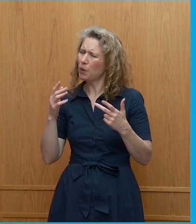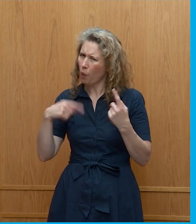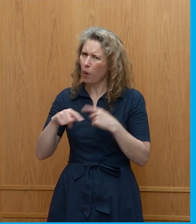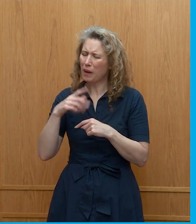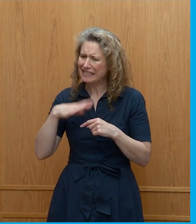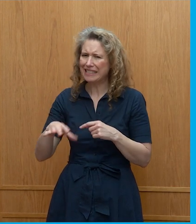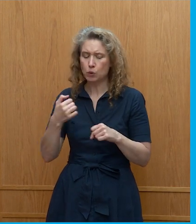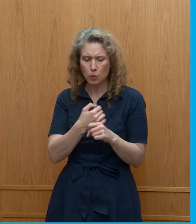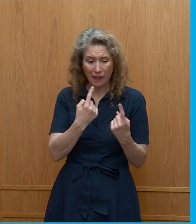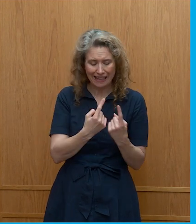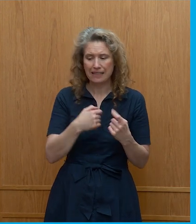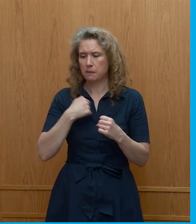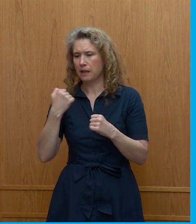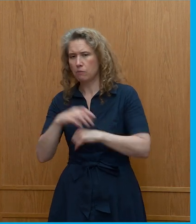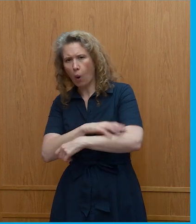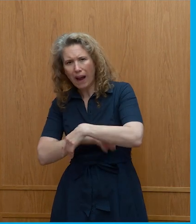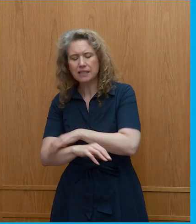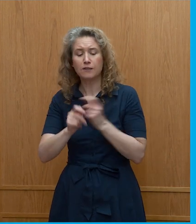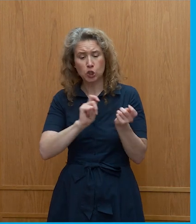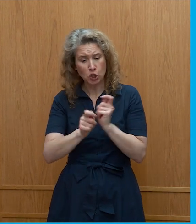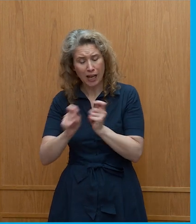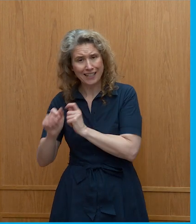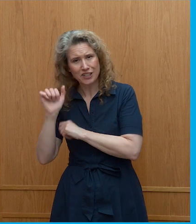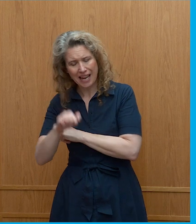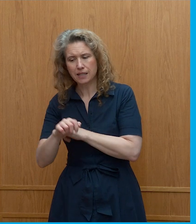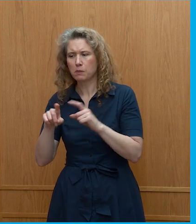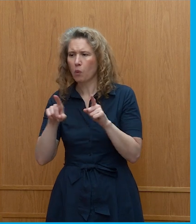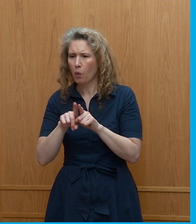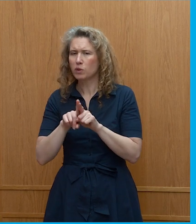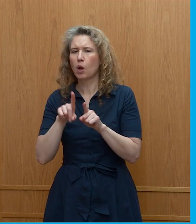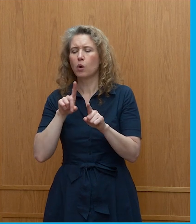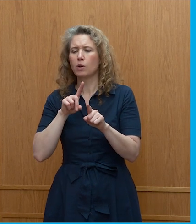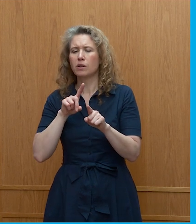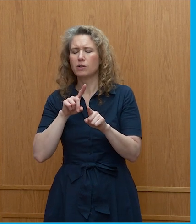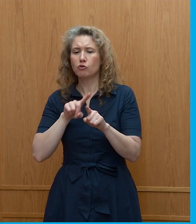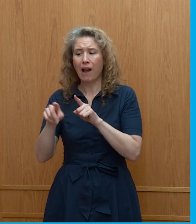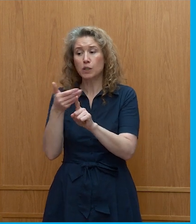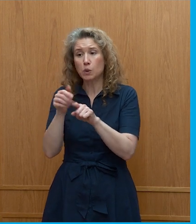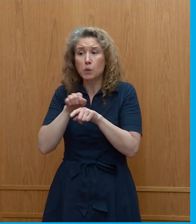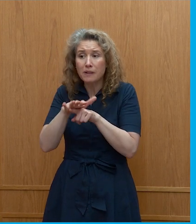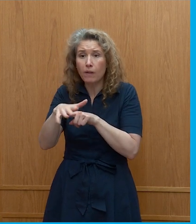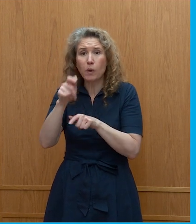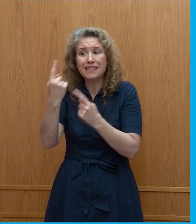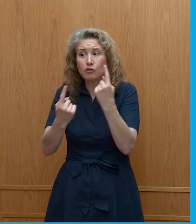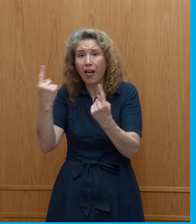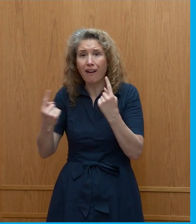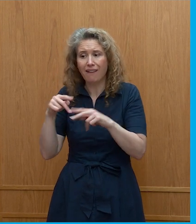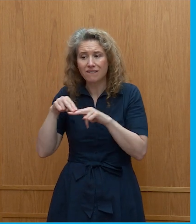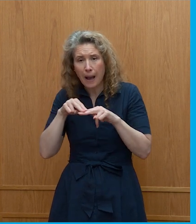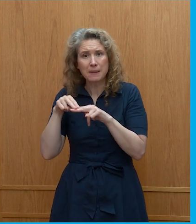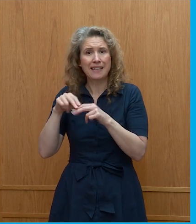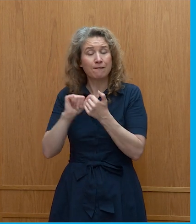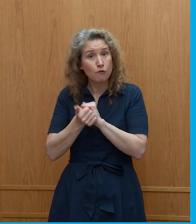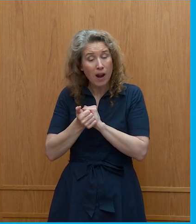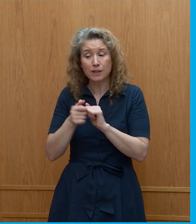like yeah you can make changes but like try to convince your your your your peers kind of your family to do the same